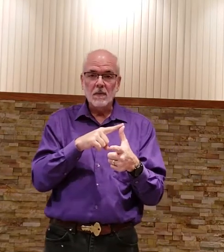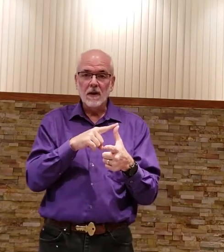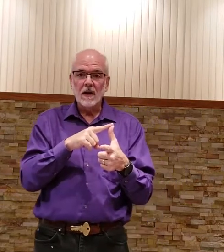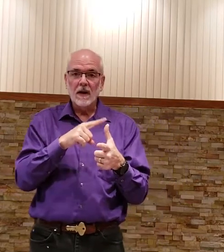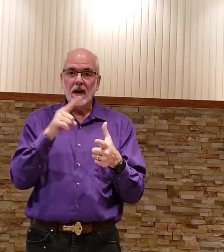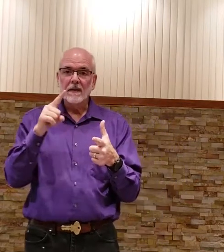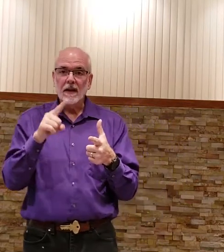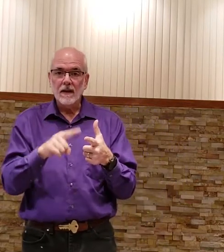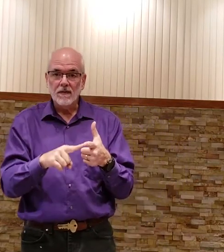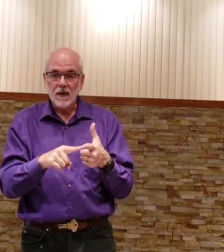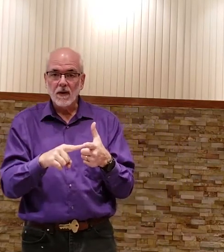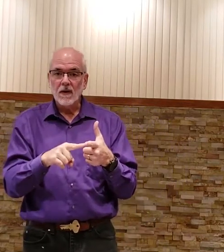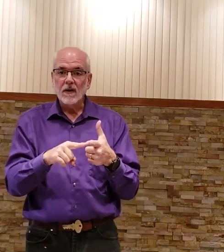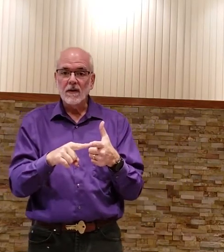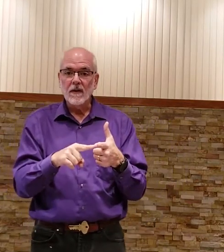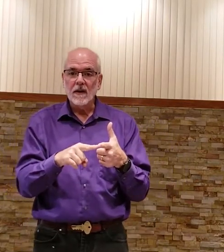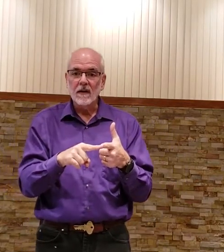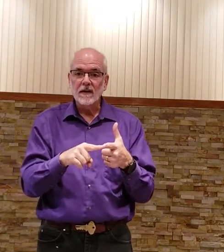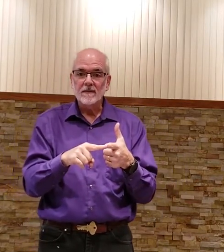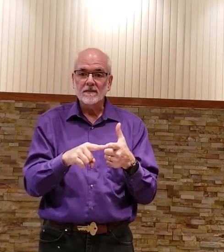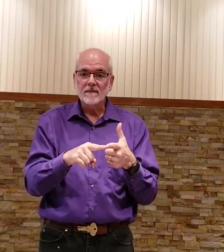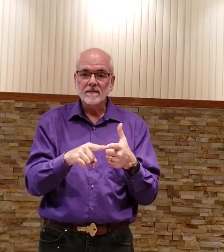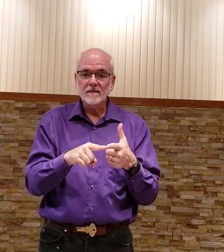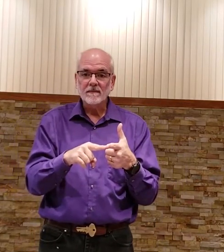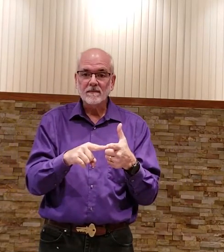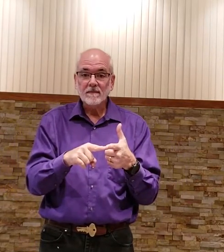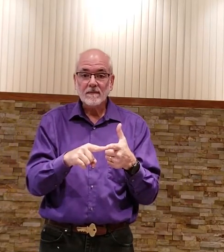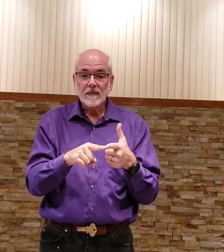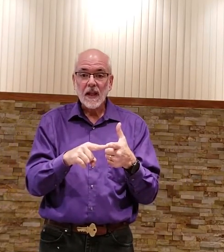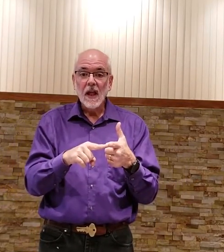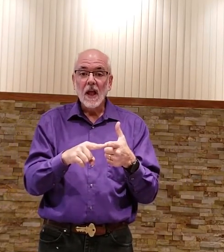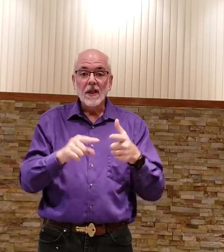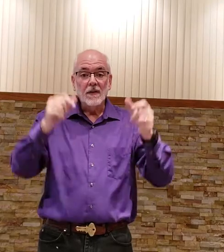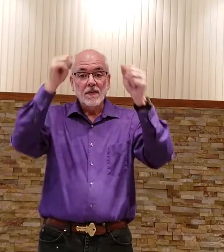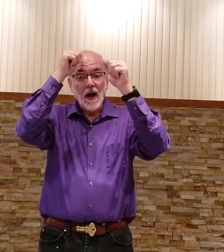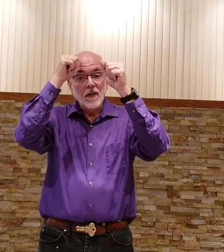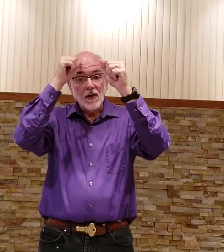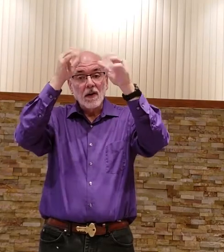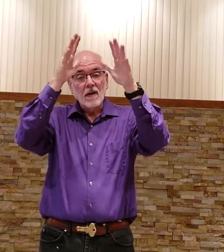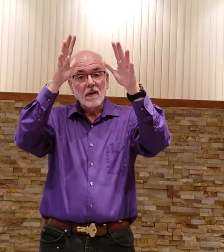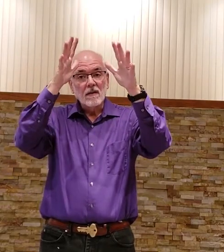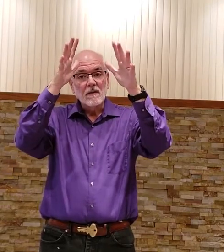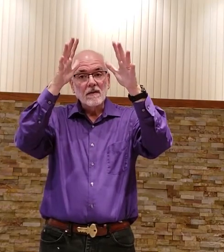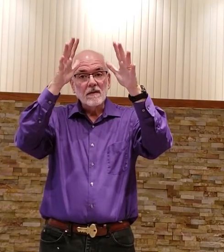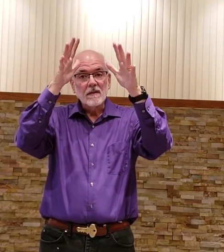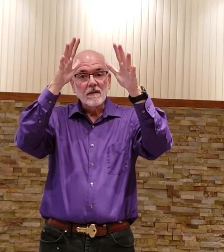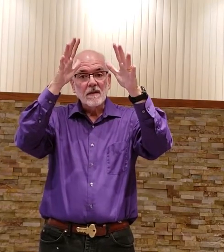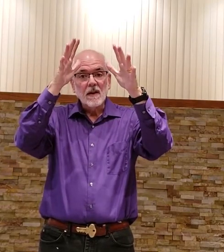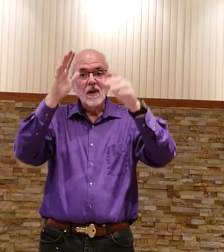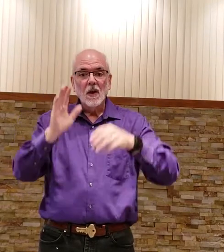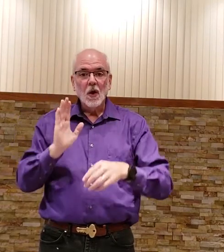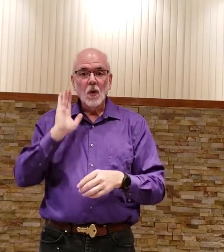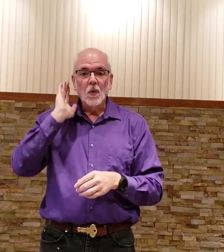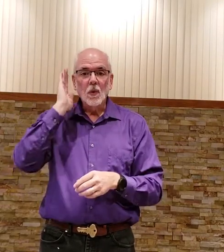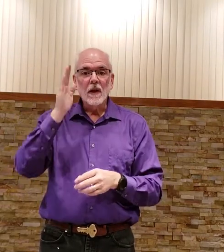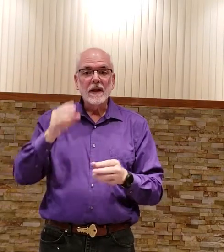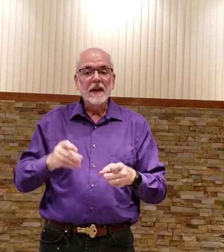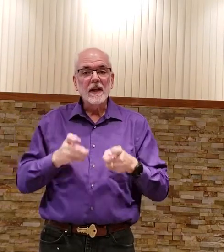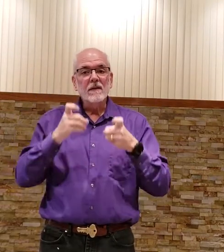and then the finger then the father will give